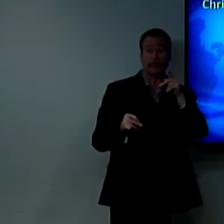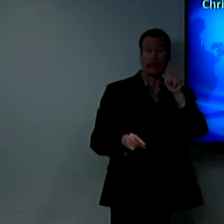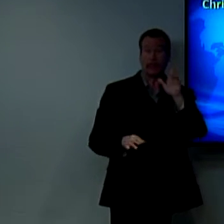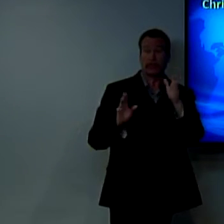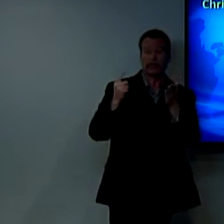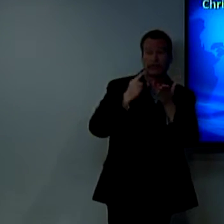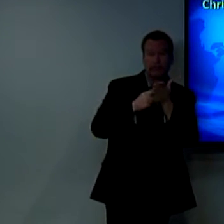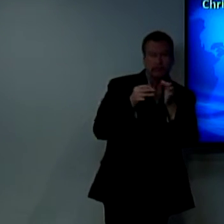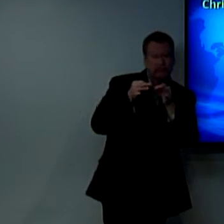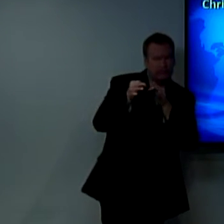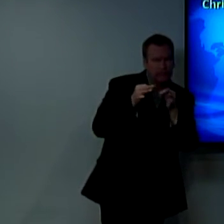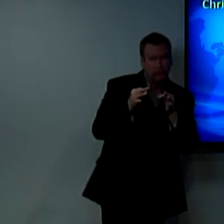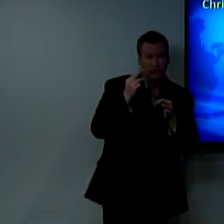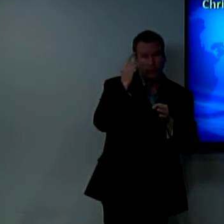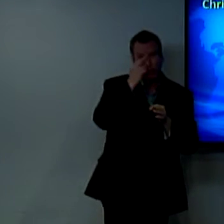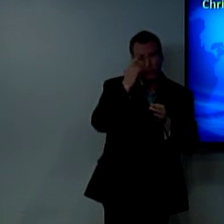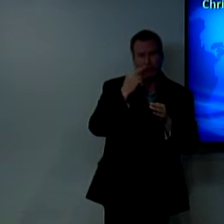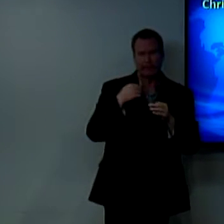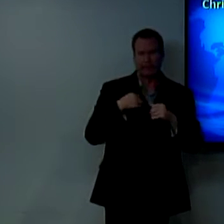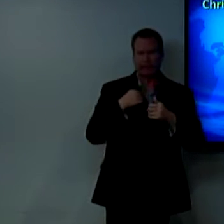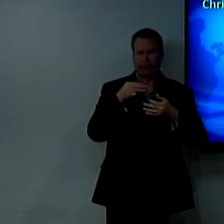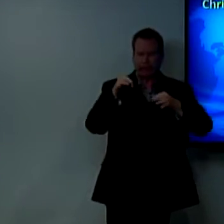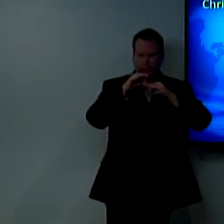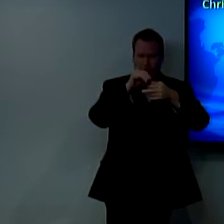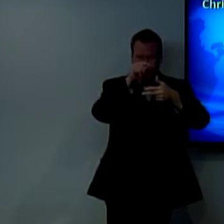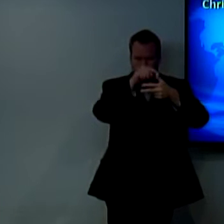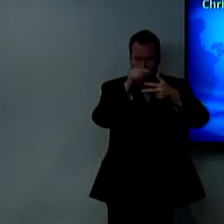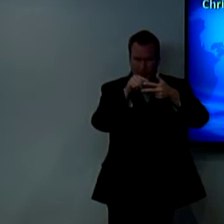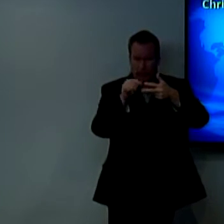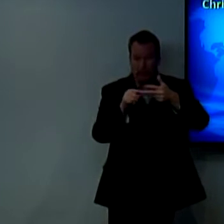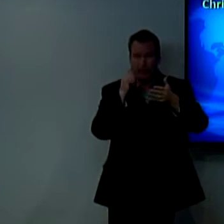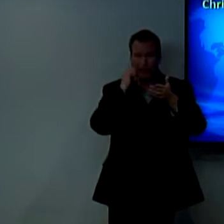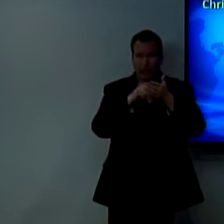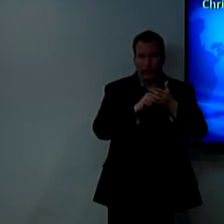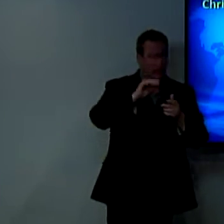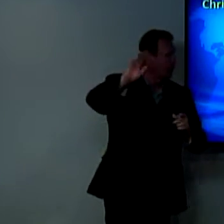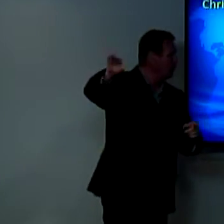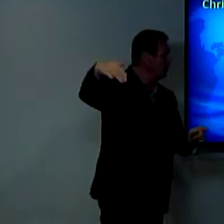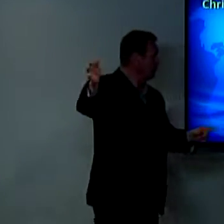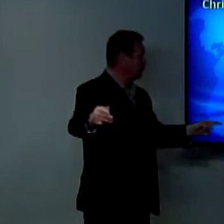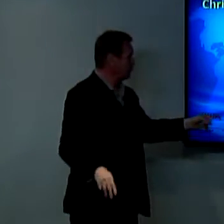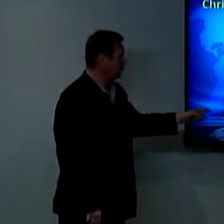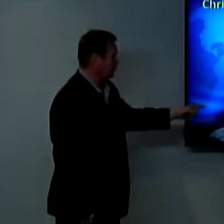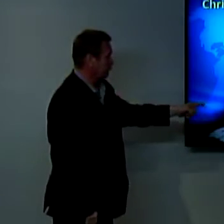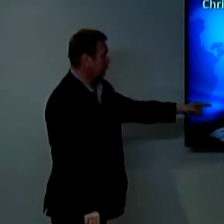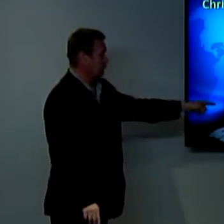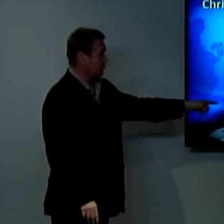now the explanation that Paul was saying and it was very important the points that it was that he had to make